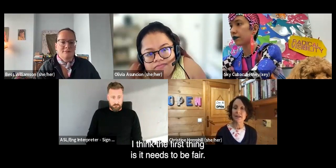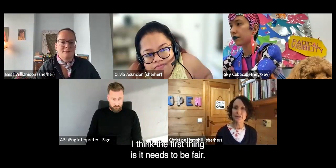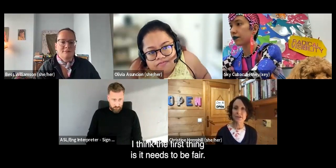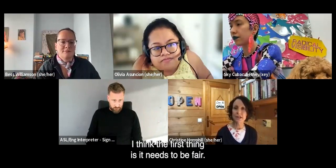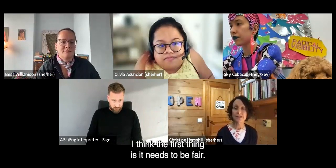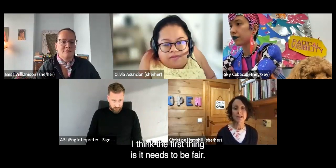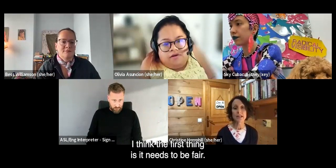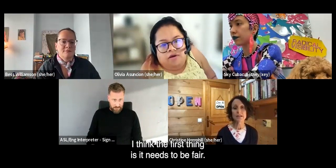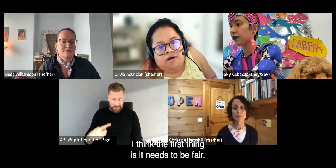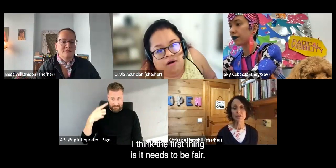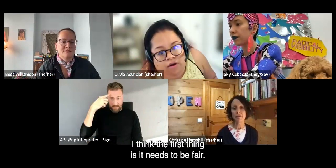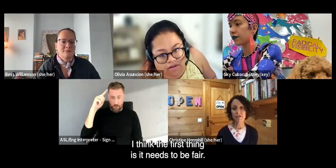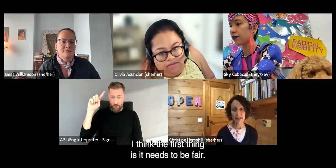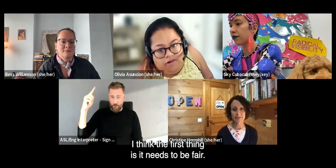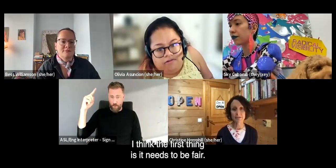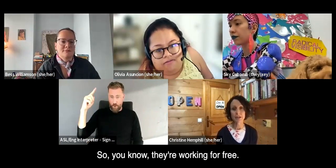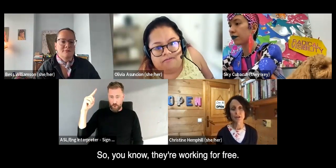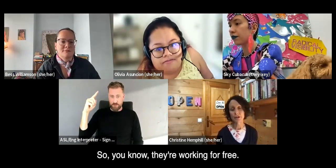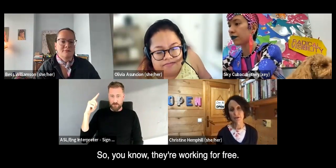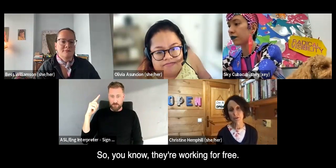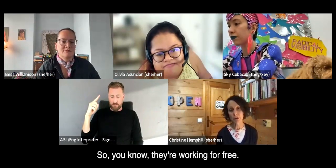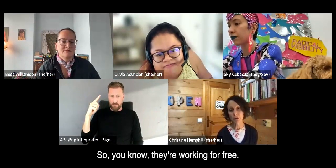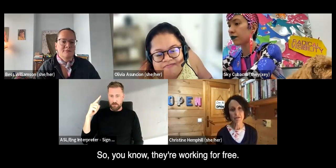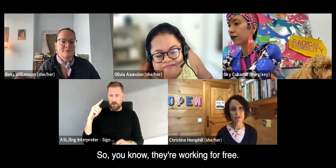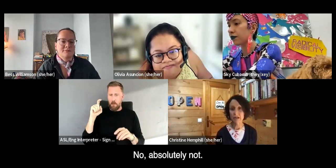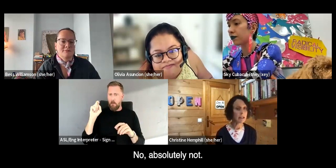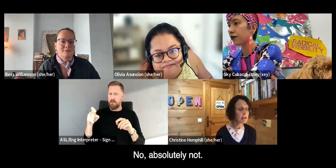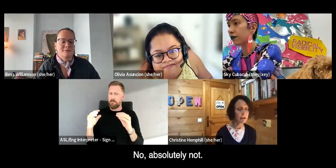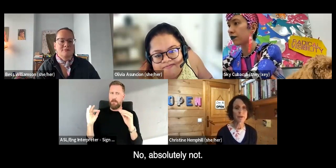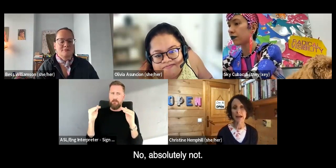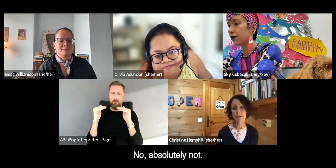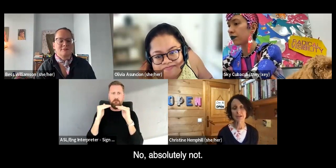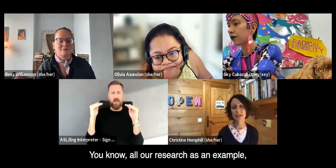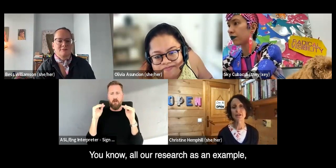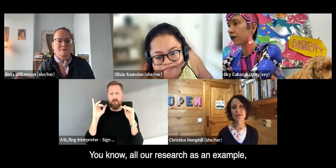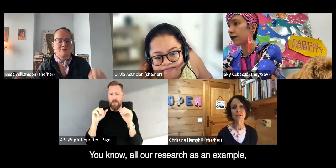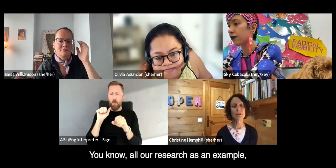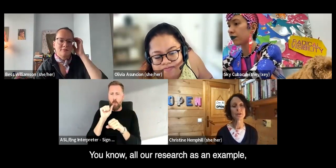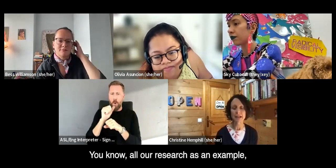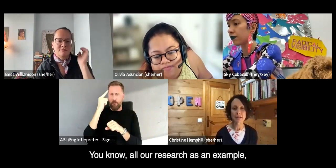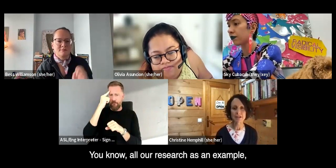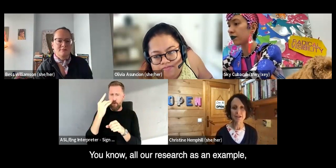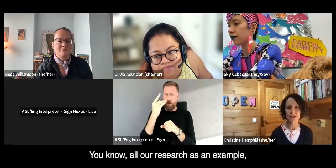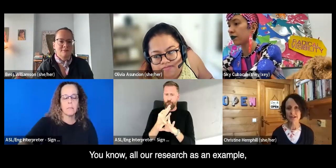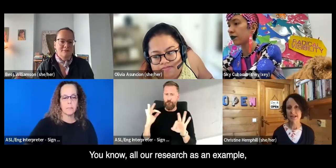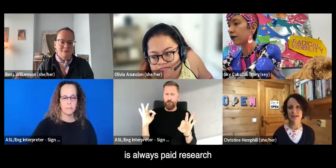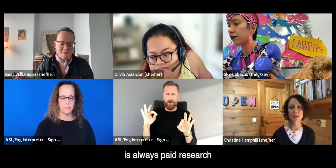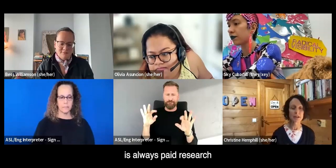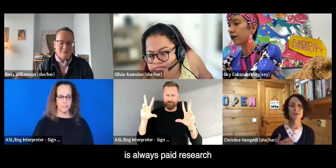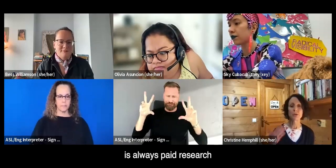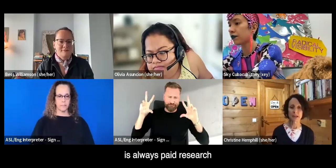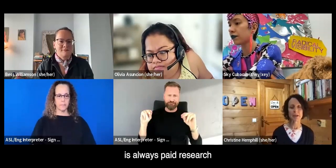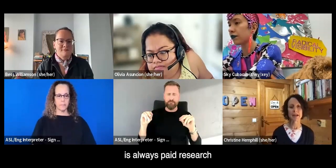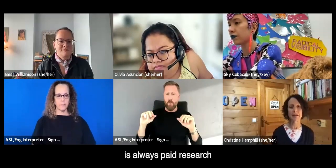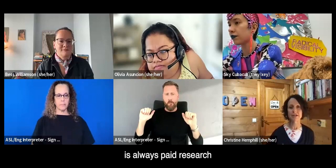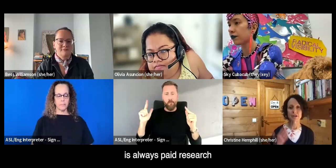I think the first thing is it needs to be fair. So, you know, the, the working for free. No, absolutely not. You know, all our research as an example